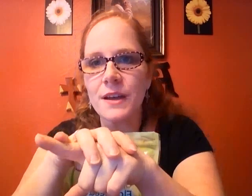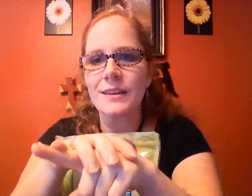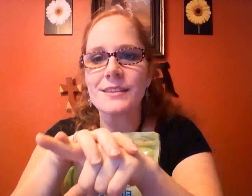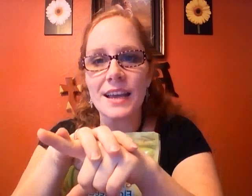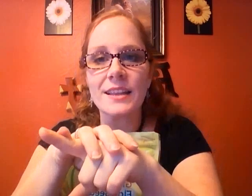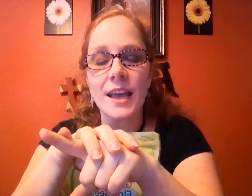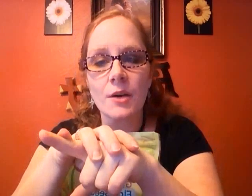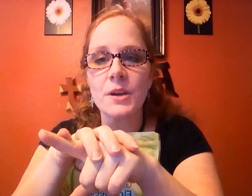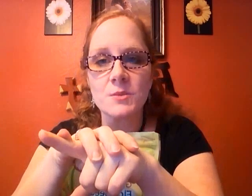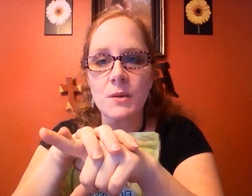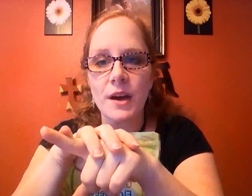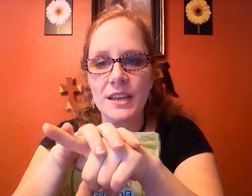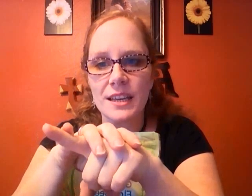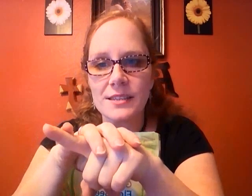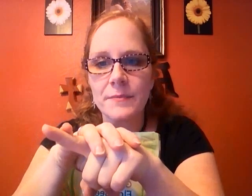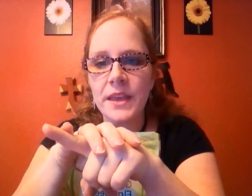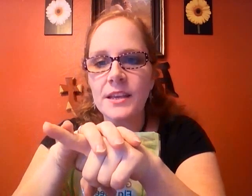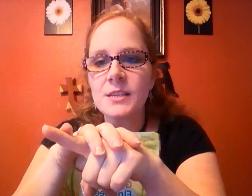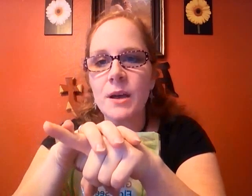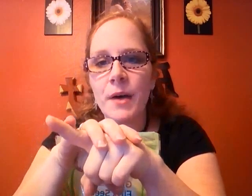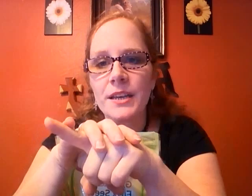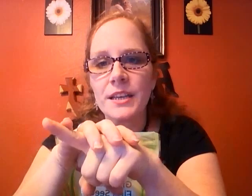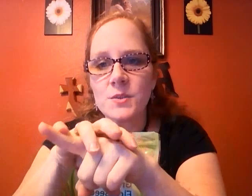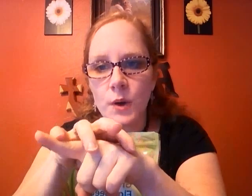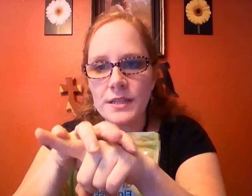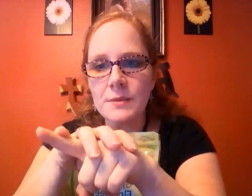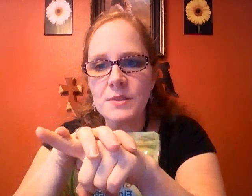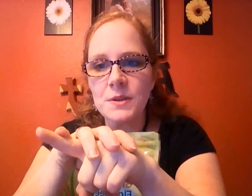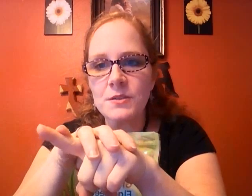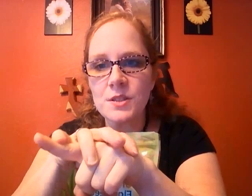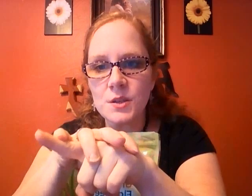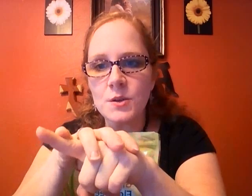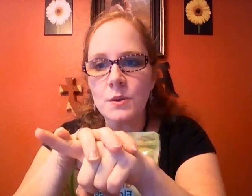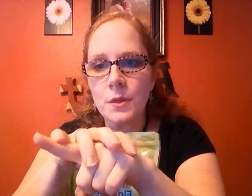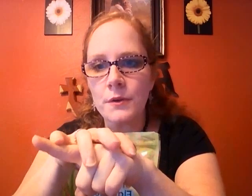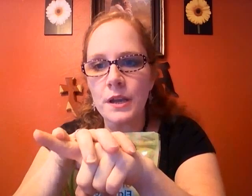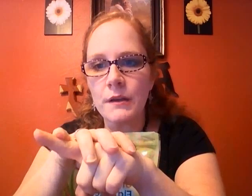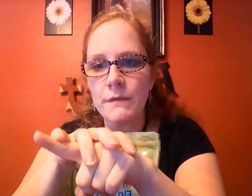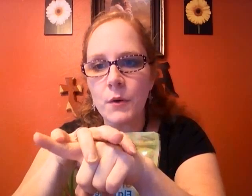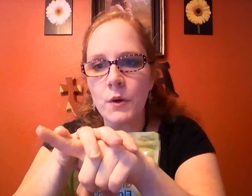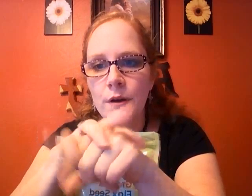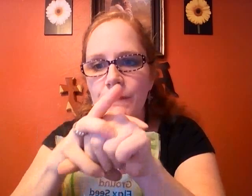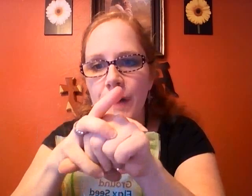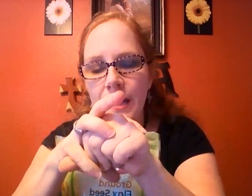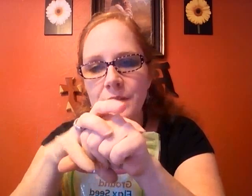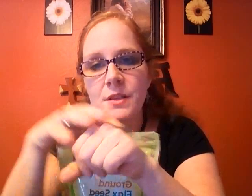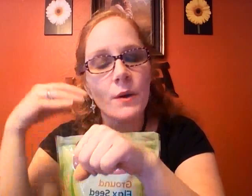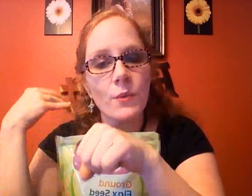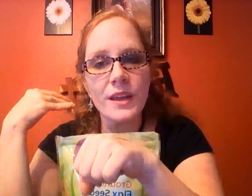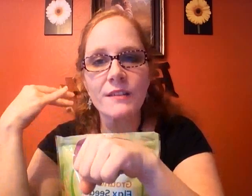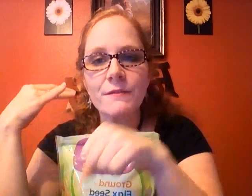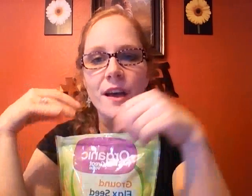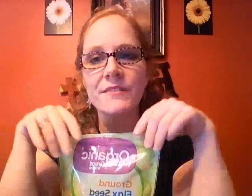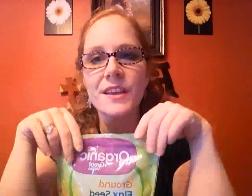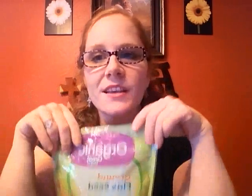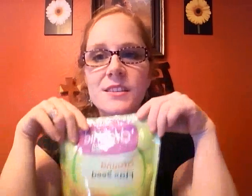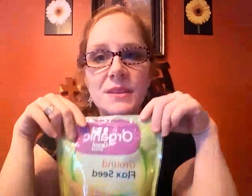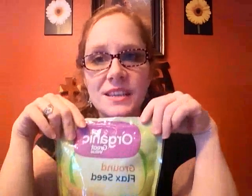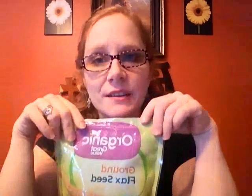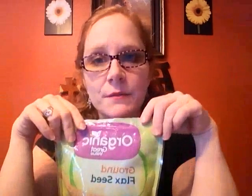find out exactly how much my body needs so my body needs one tablespoon two three four five so it went weak on five so means I need